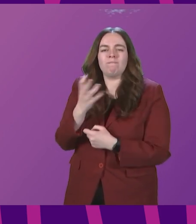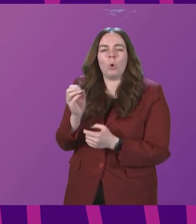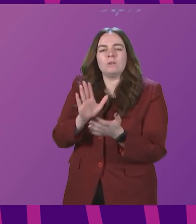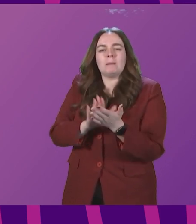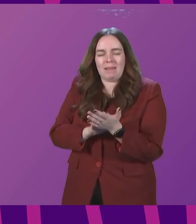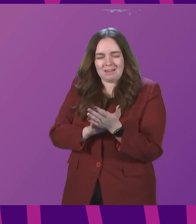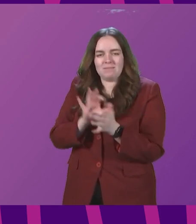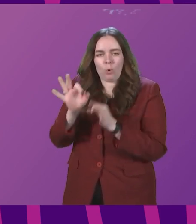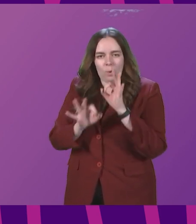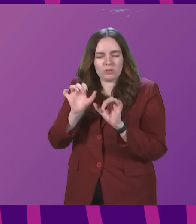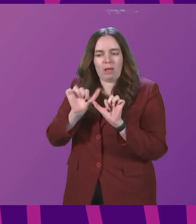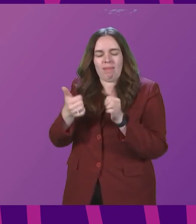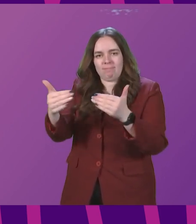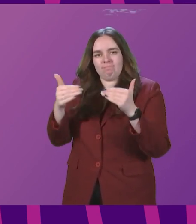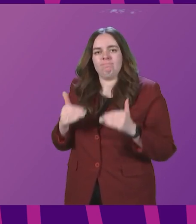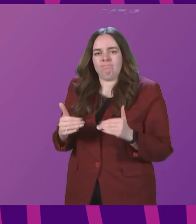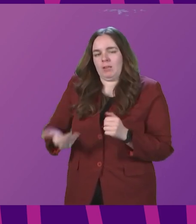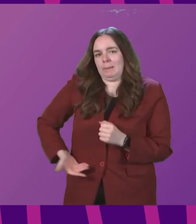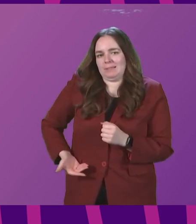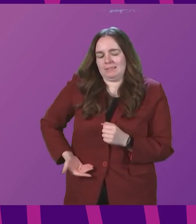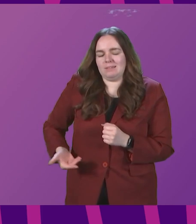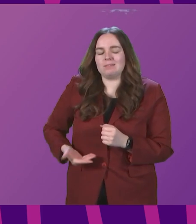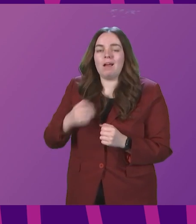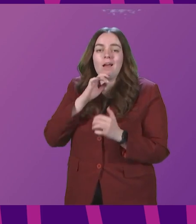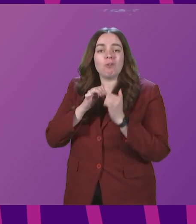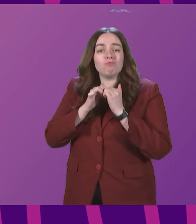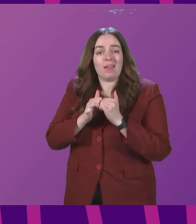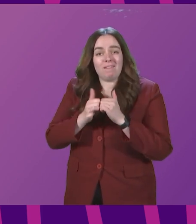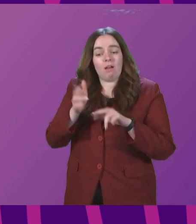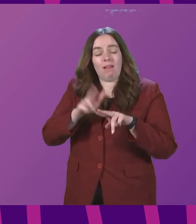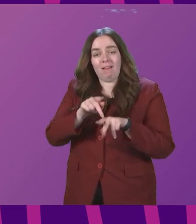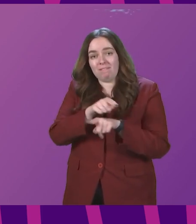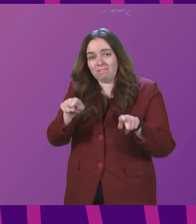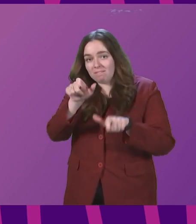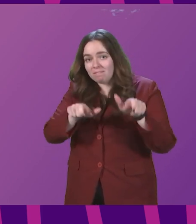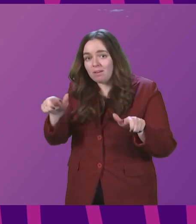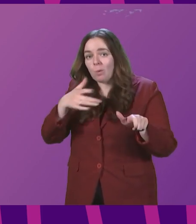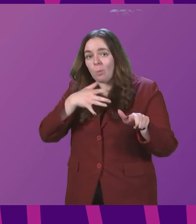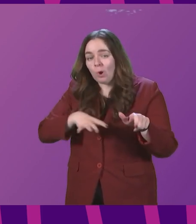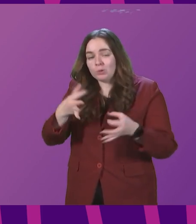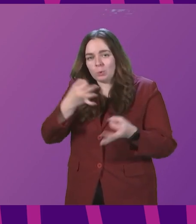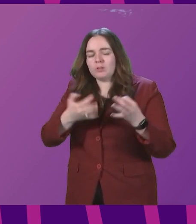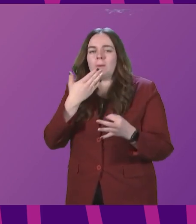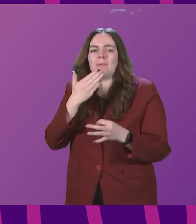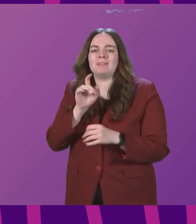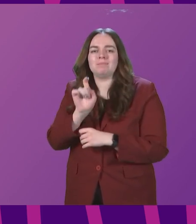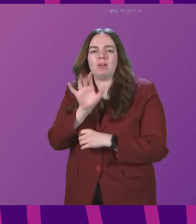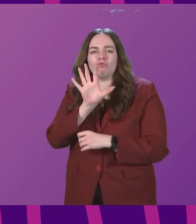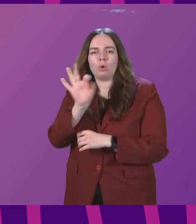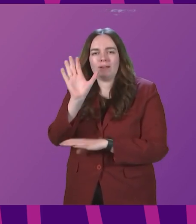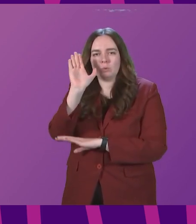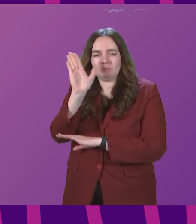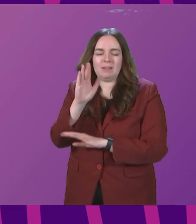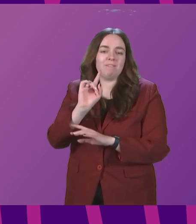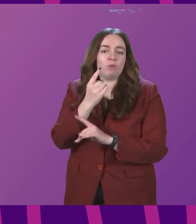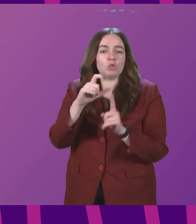which we will move on to the next item of business. And I would be grateful if members who wish to ask a question were to press their request to speak buttons now. I call Douglas